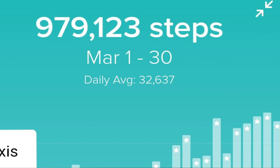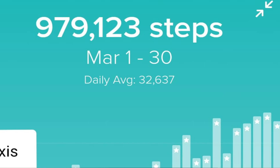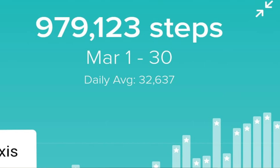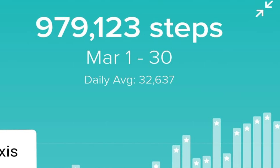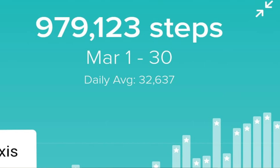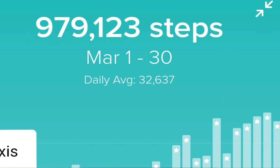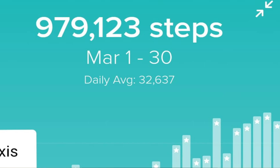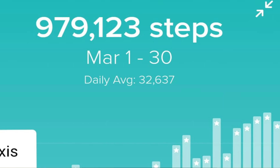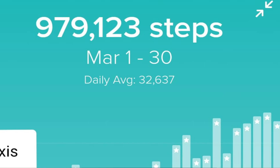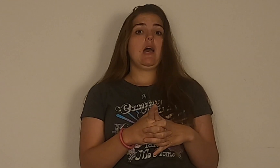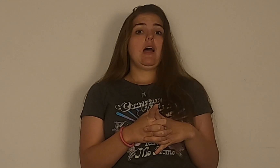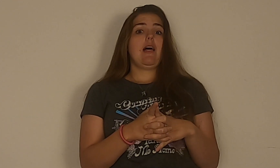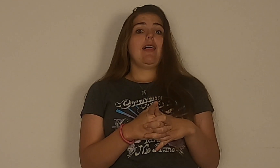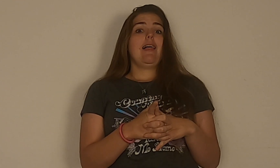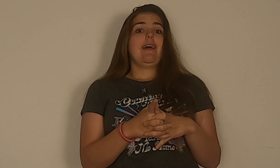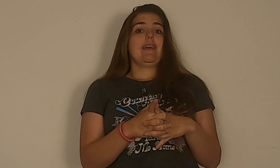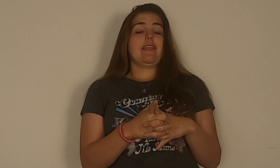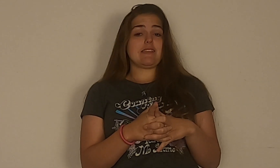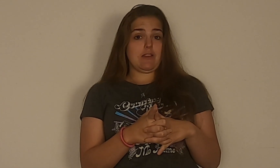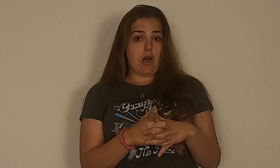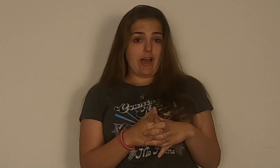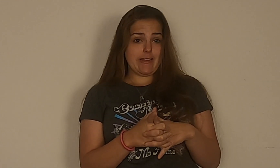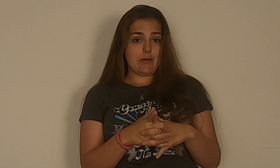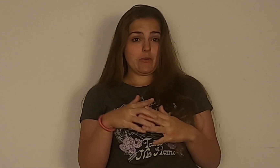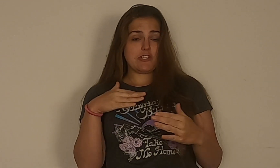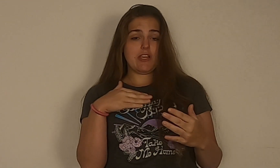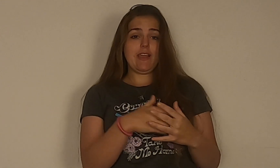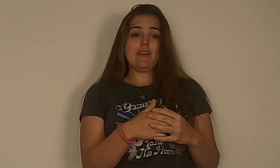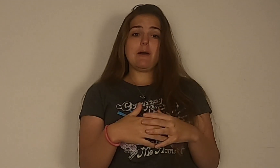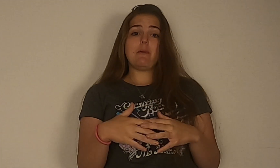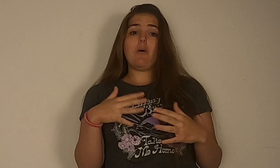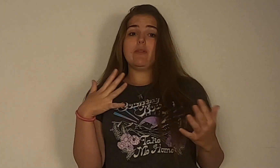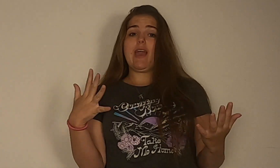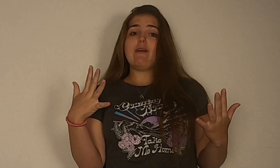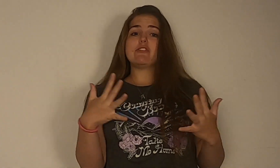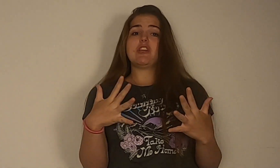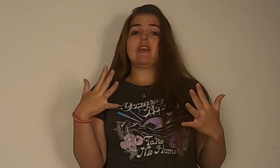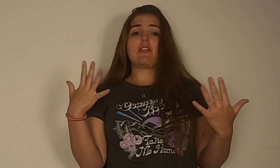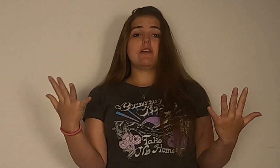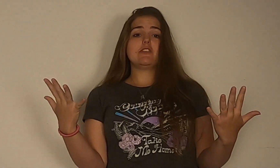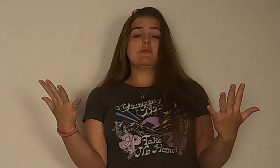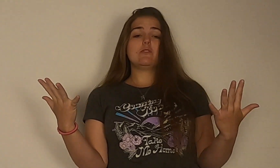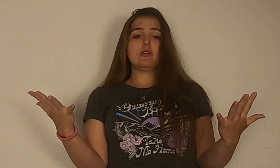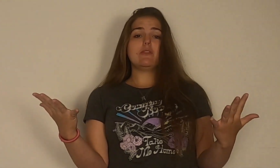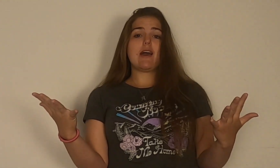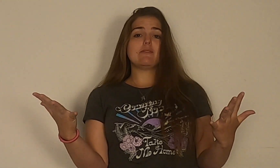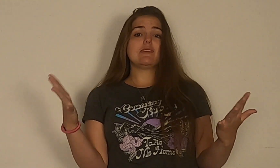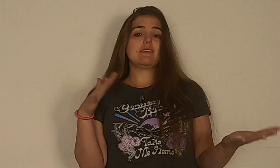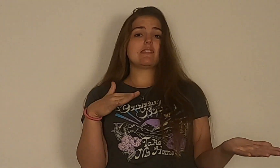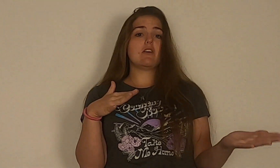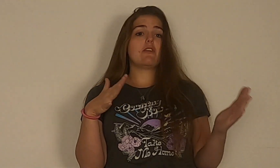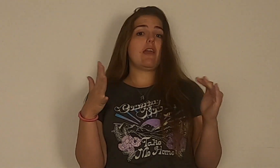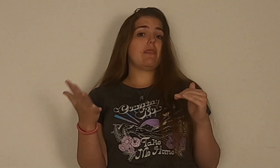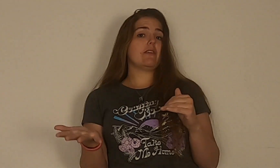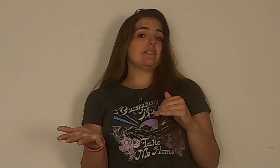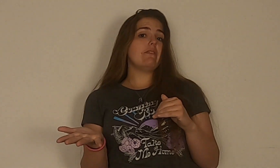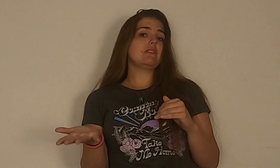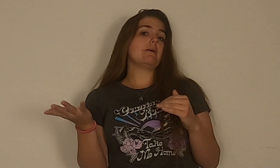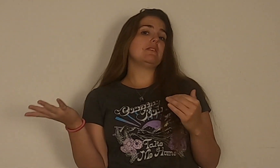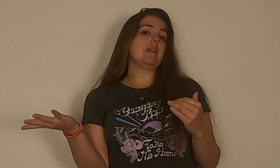last 31 days. That's a lot. Which ended up only averaging 32,637 steps a